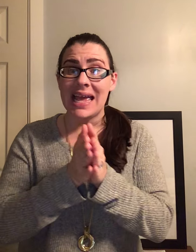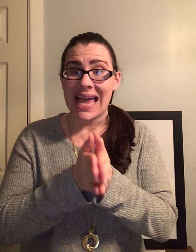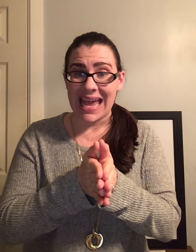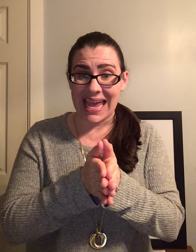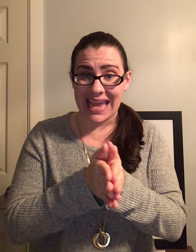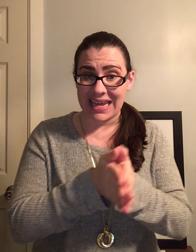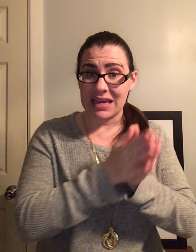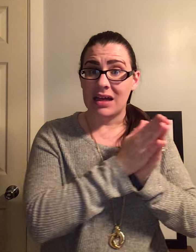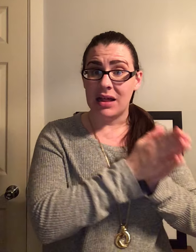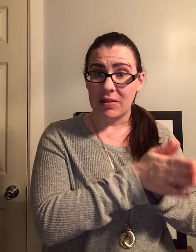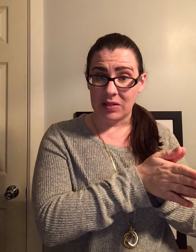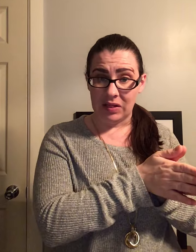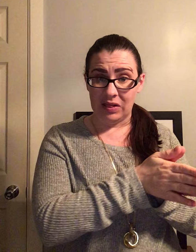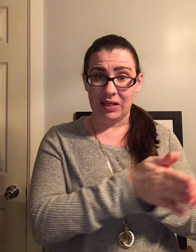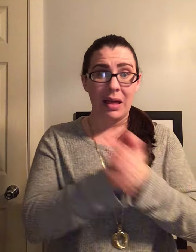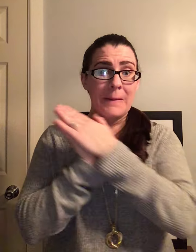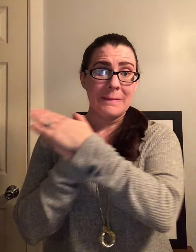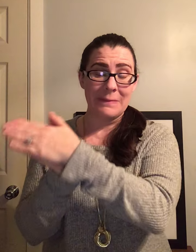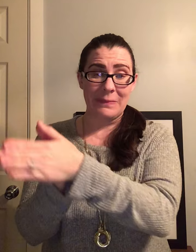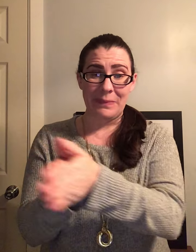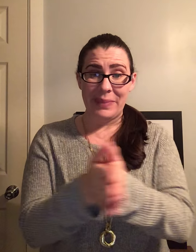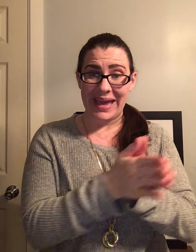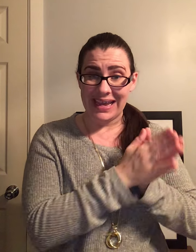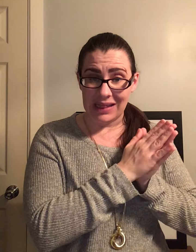A. L. Bail.